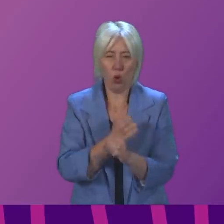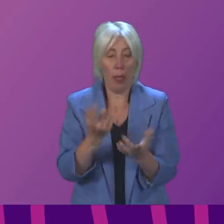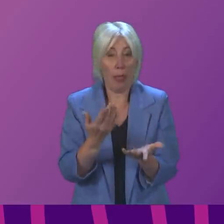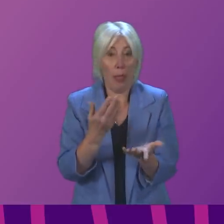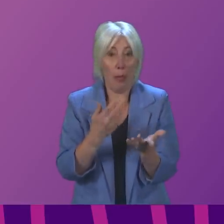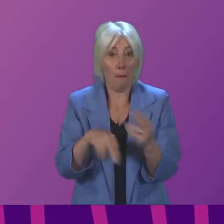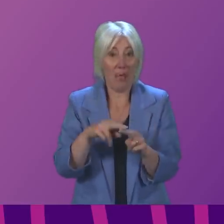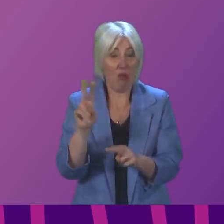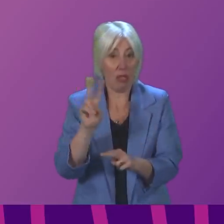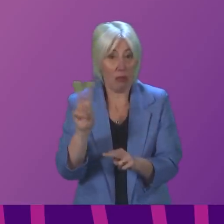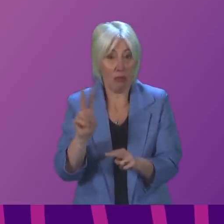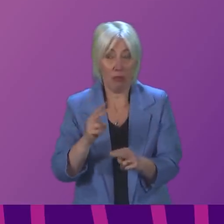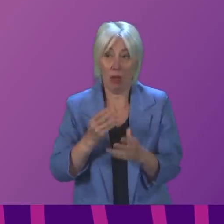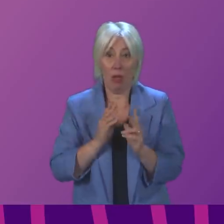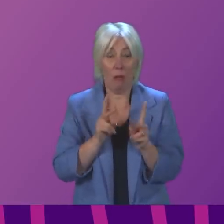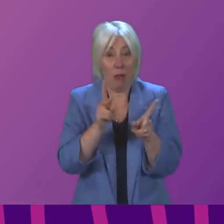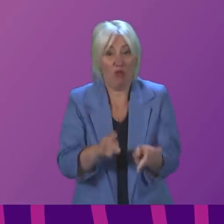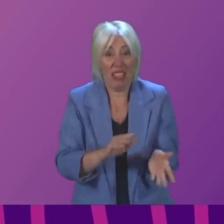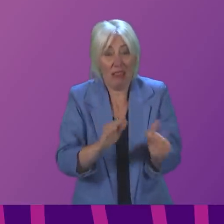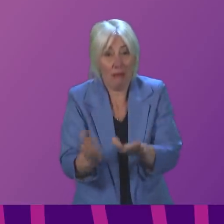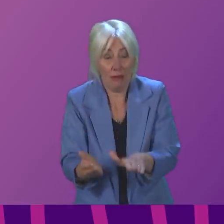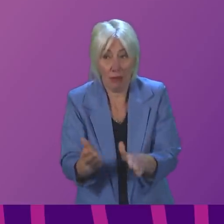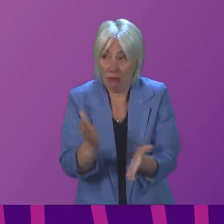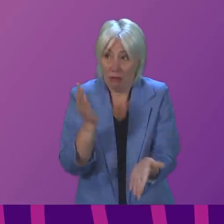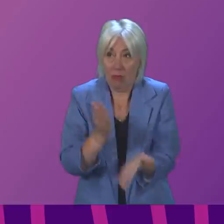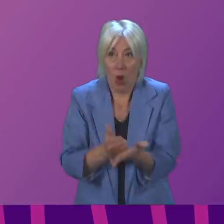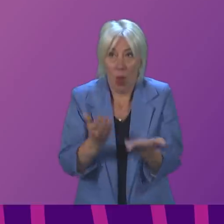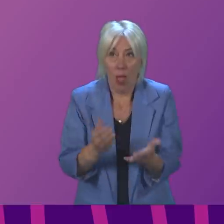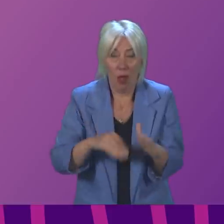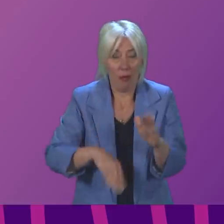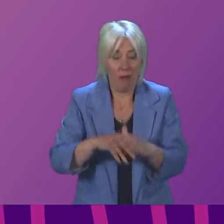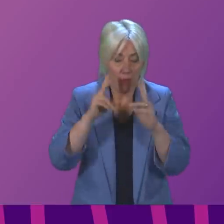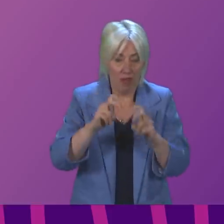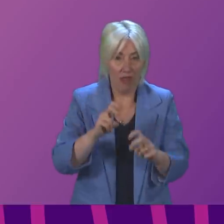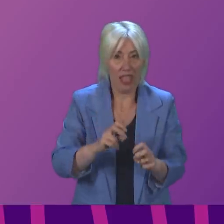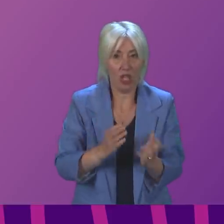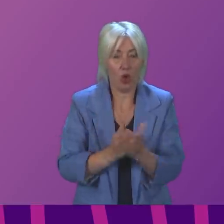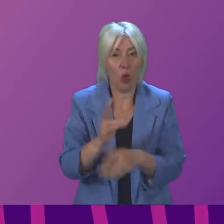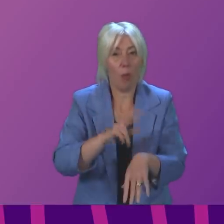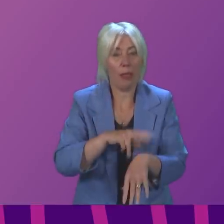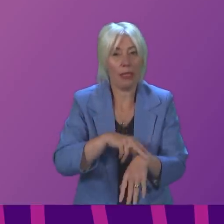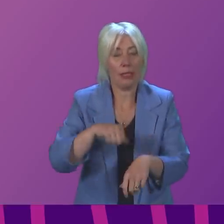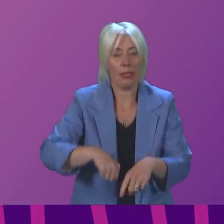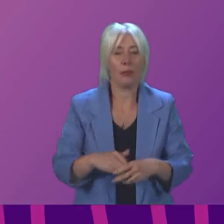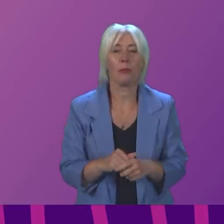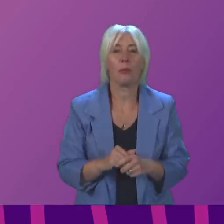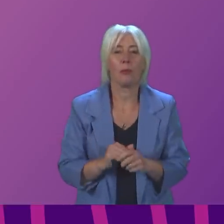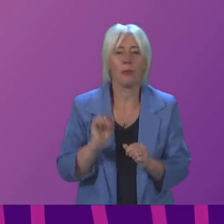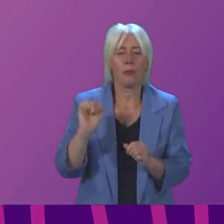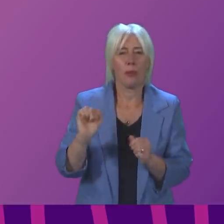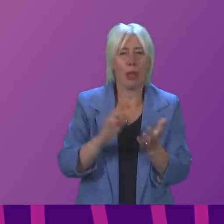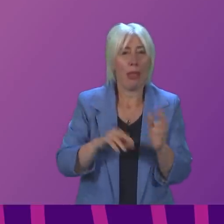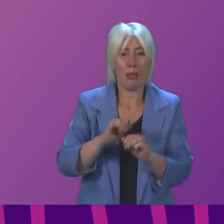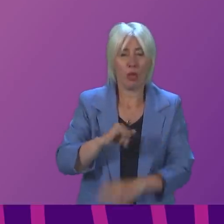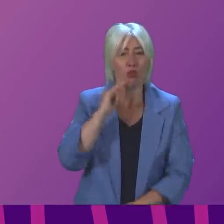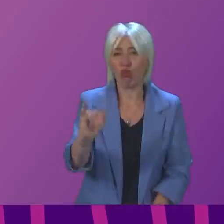parents, bereaved parents, to be fully investigated by Police Scotland? First Minister. Well, Miles Briggs is just wrong in